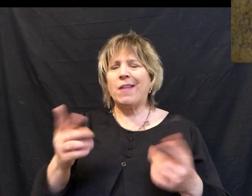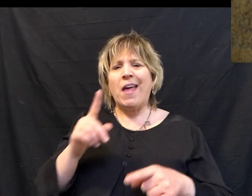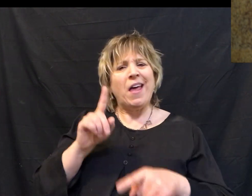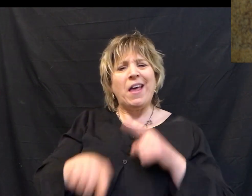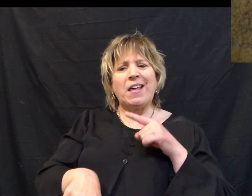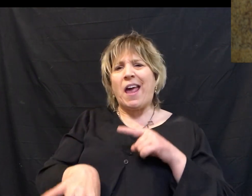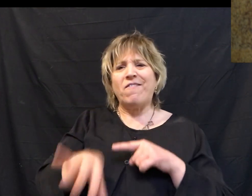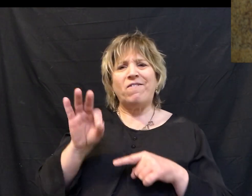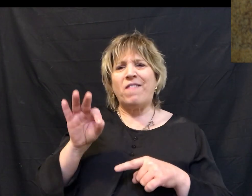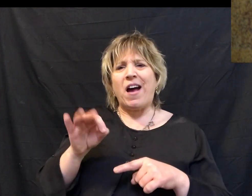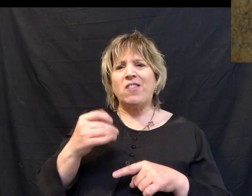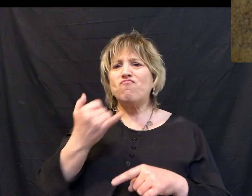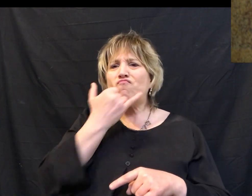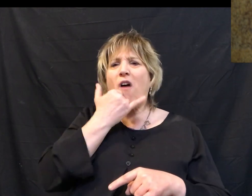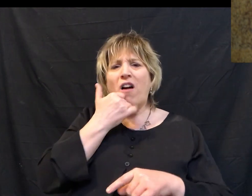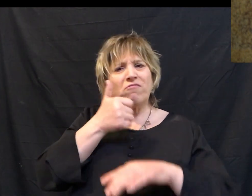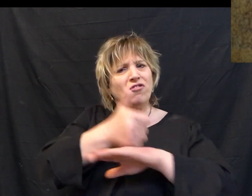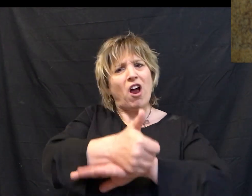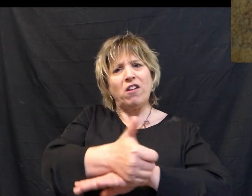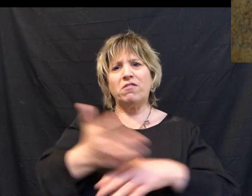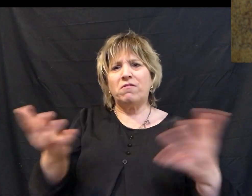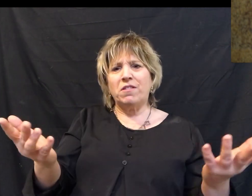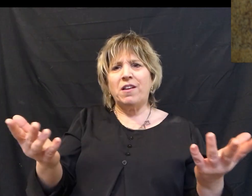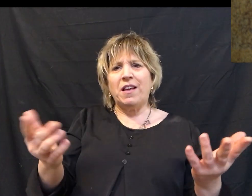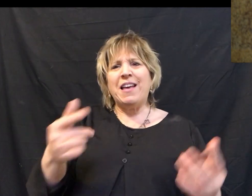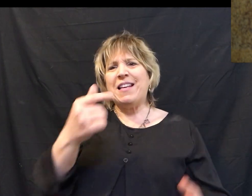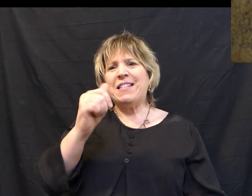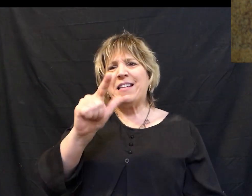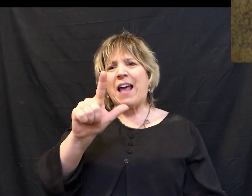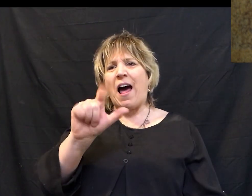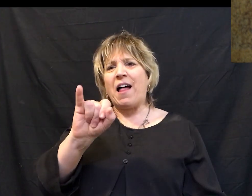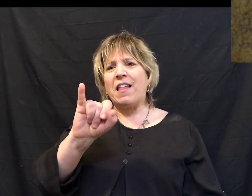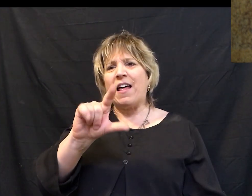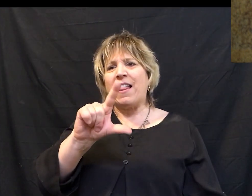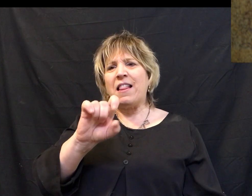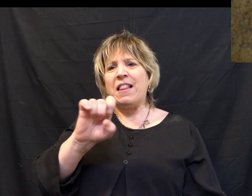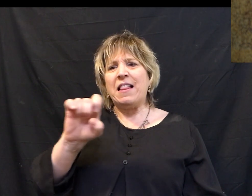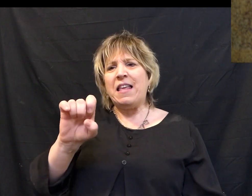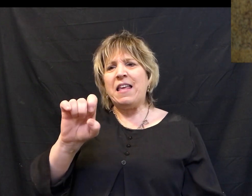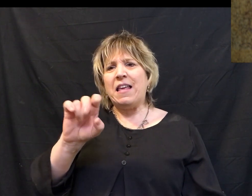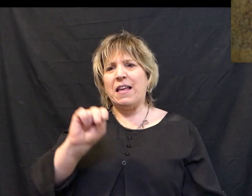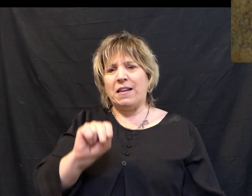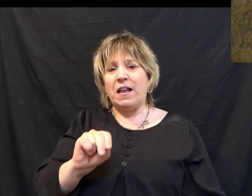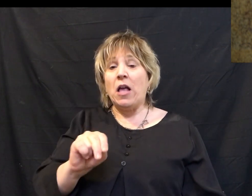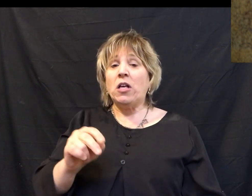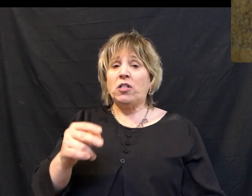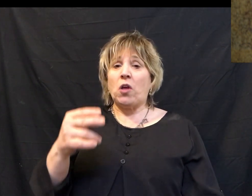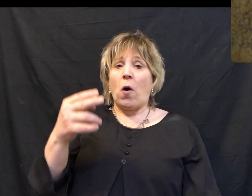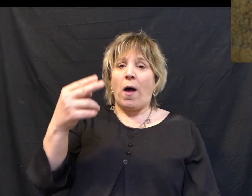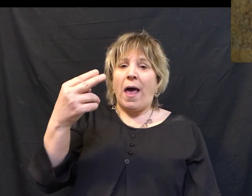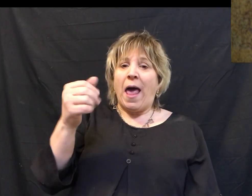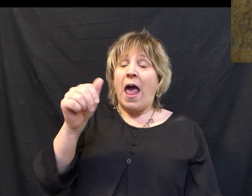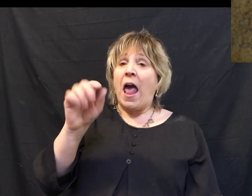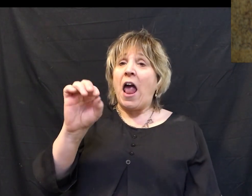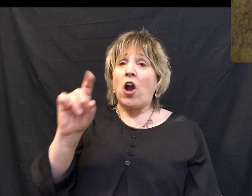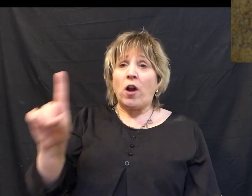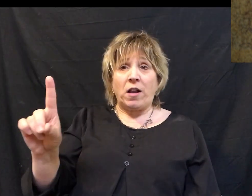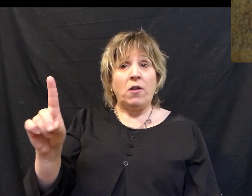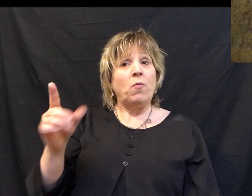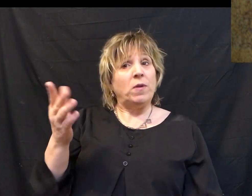Jesus and he says, I can't find a charge against him, but you know what? He's a Galilean. And it just so happened that Herod Antipas was